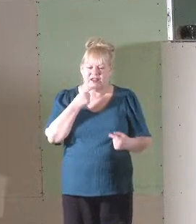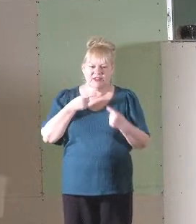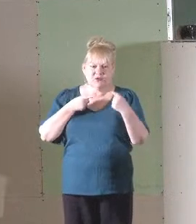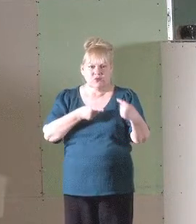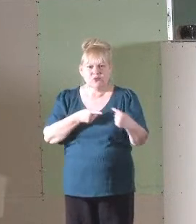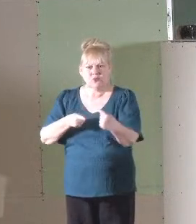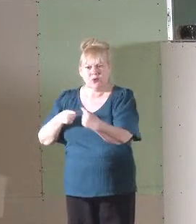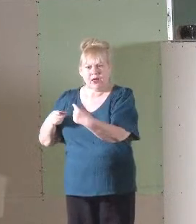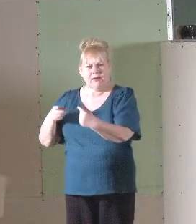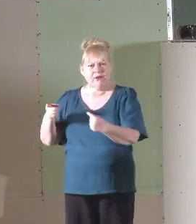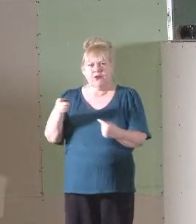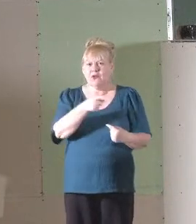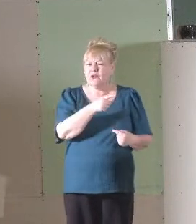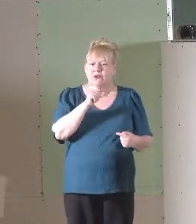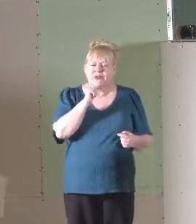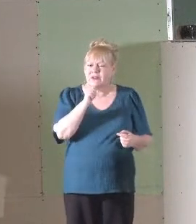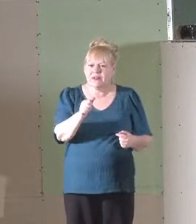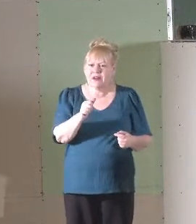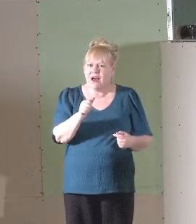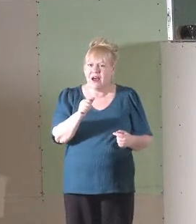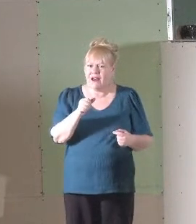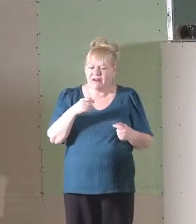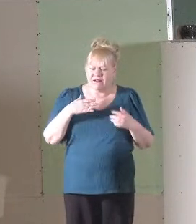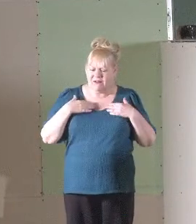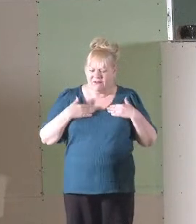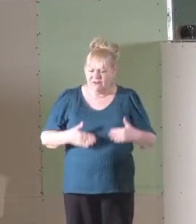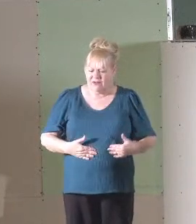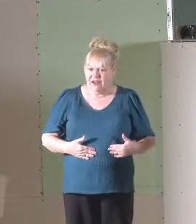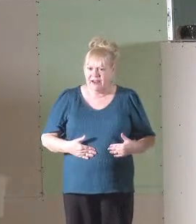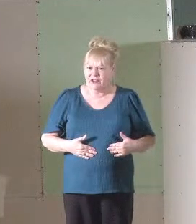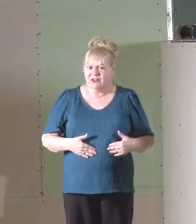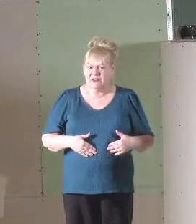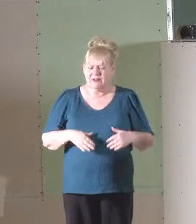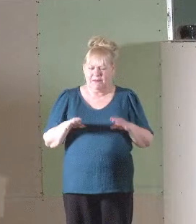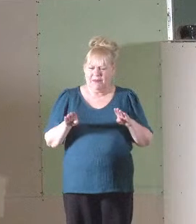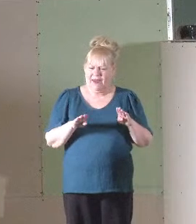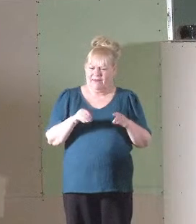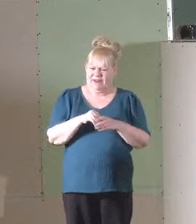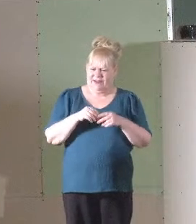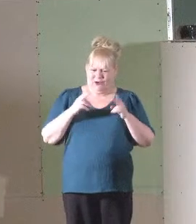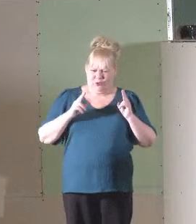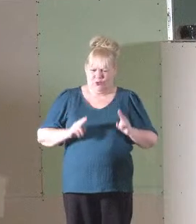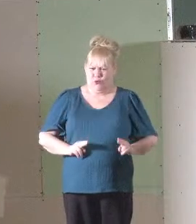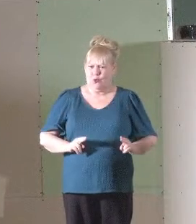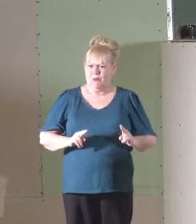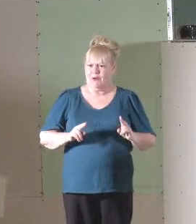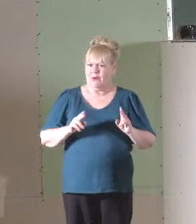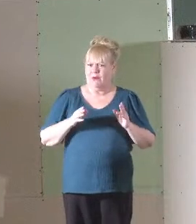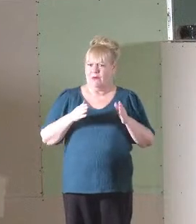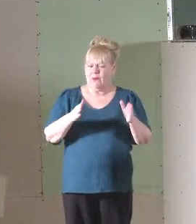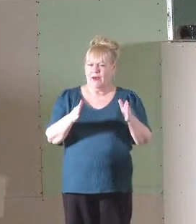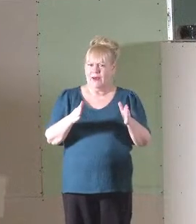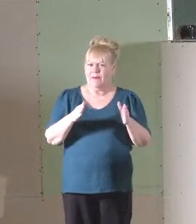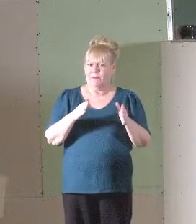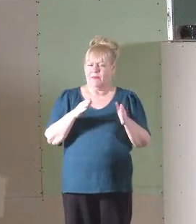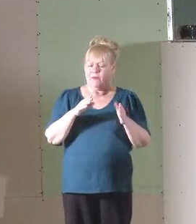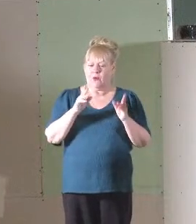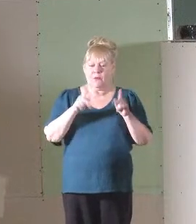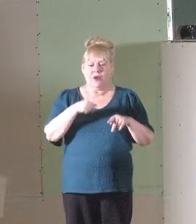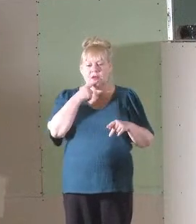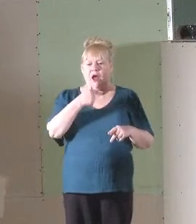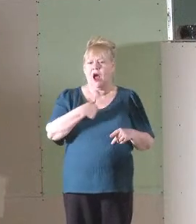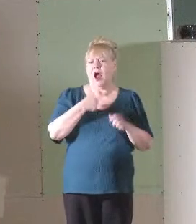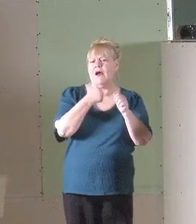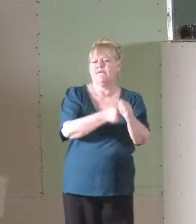among you, are you not of the flesh and behaving only in a human way? For when one says, I